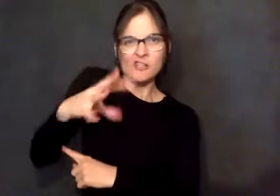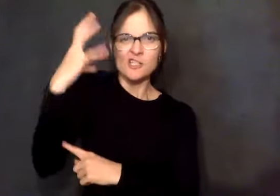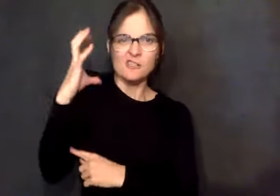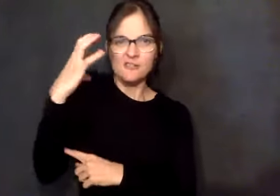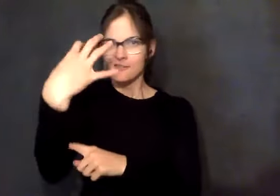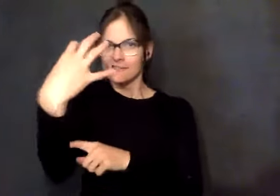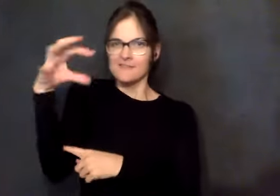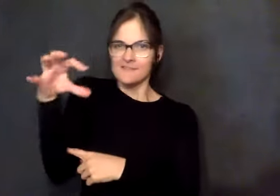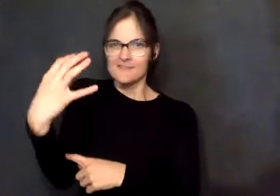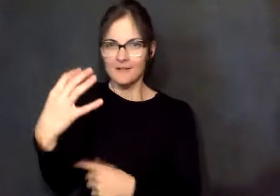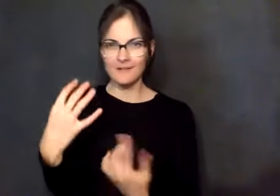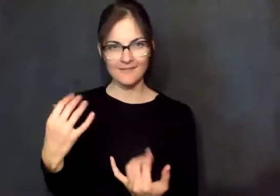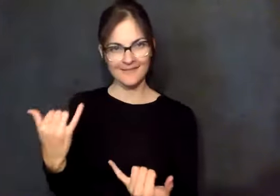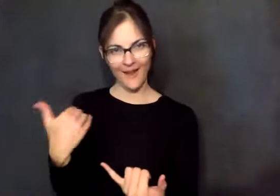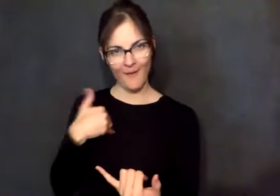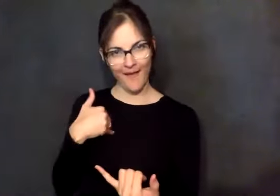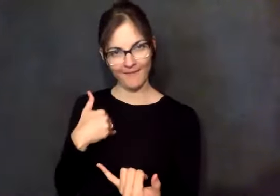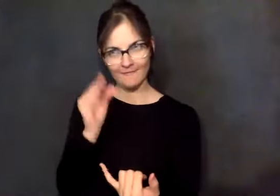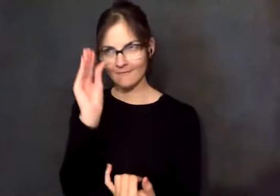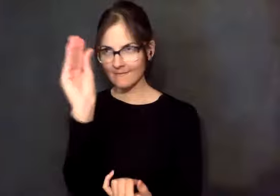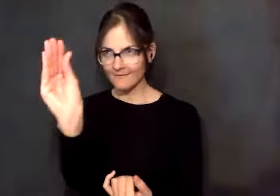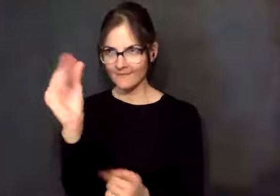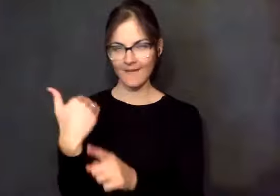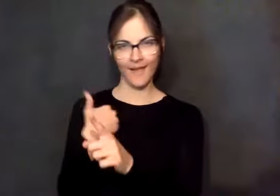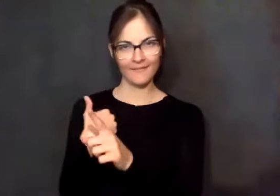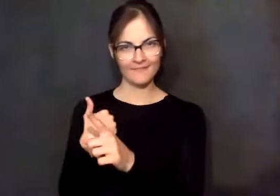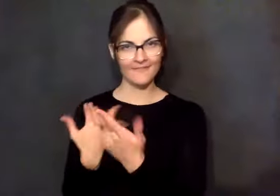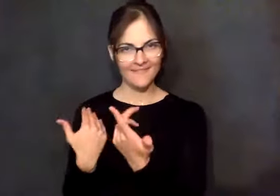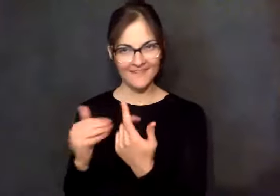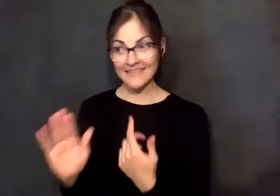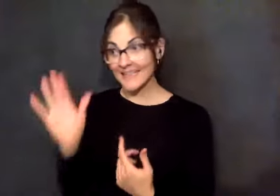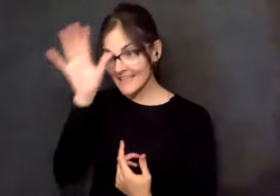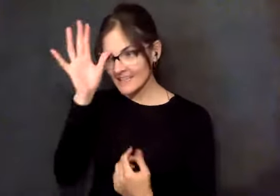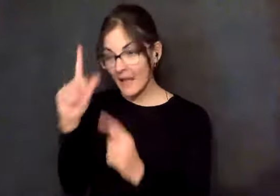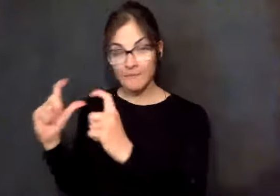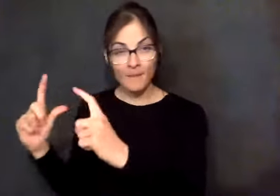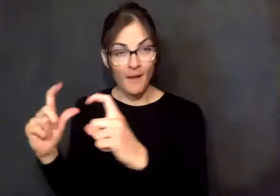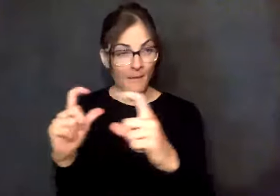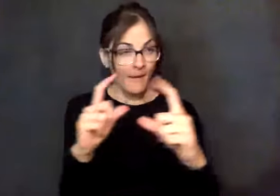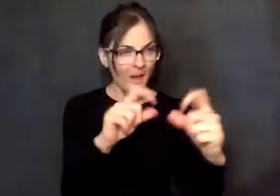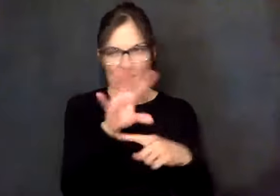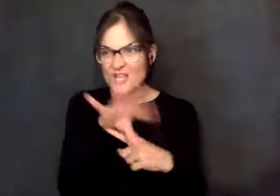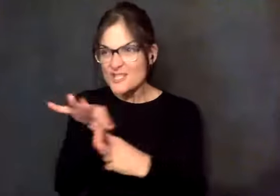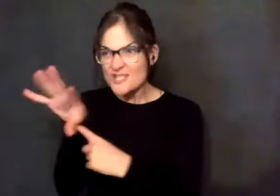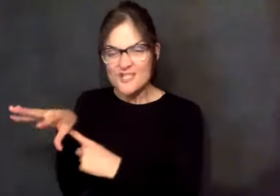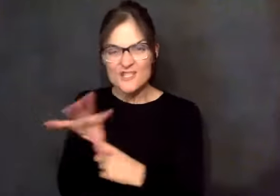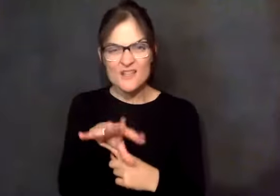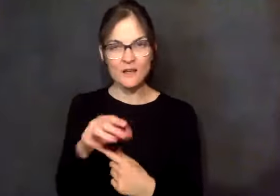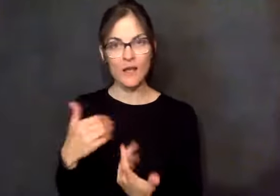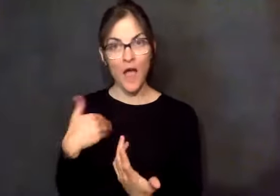of that wonderful trip with his dad. And his dad did take pictures of everything.